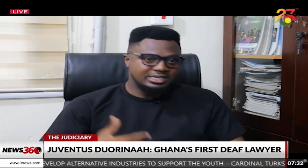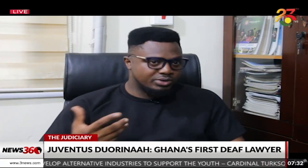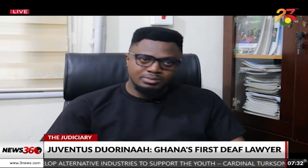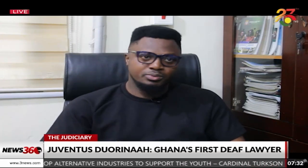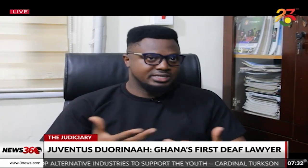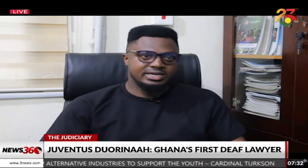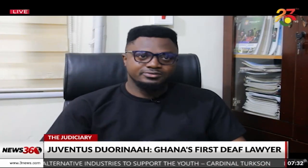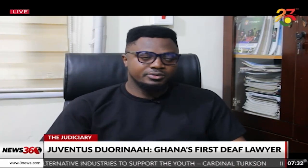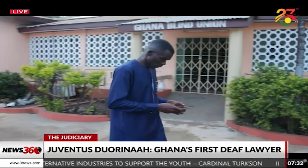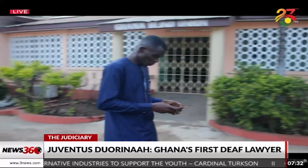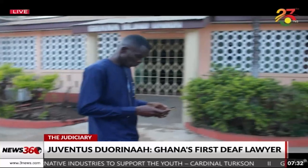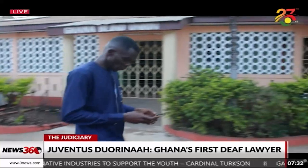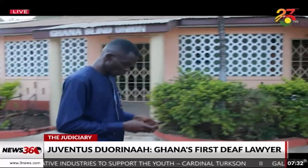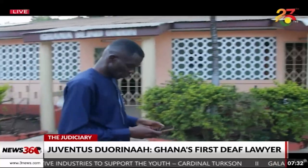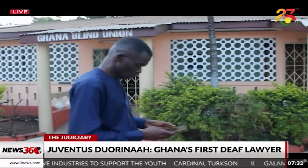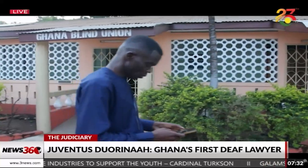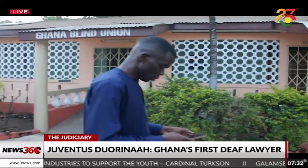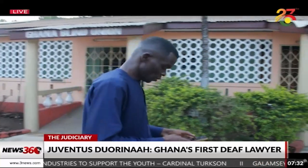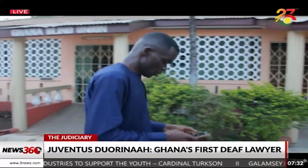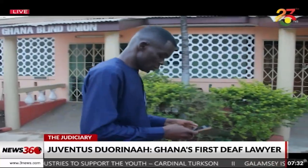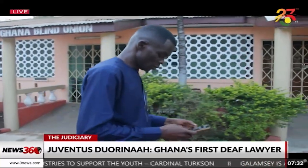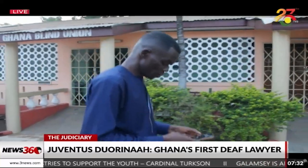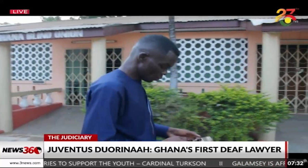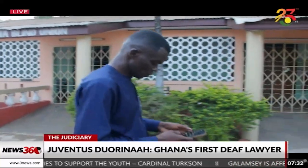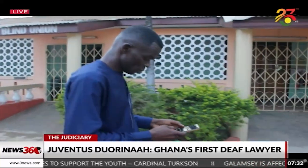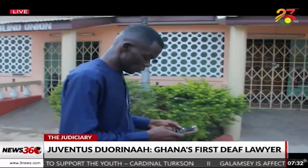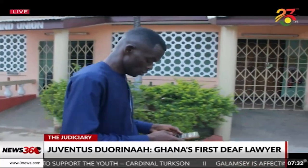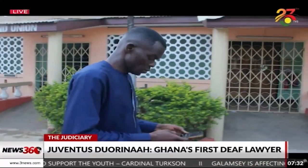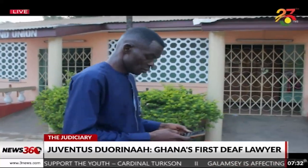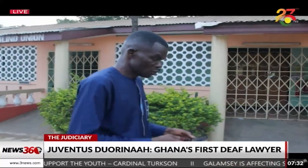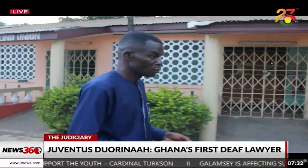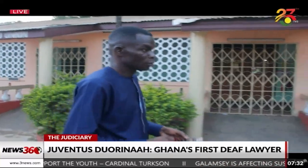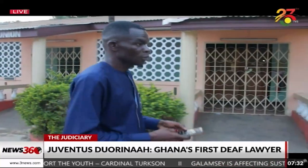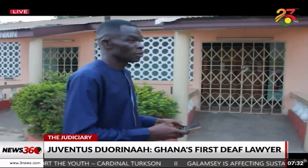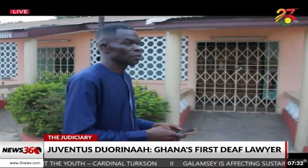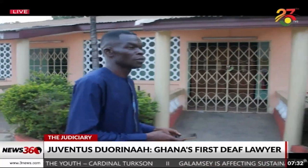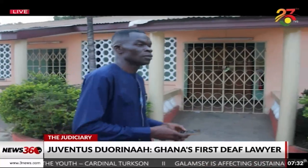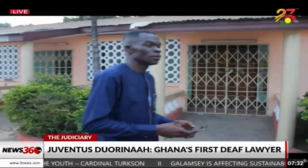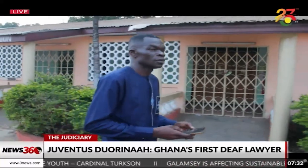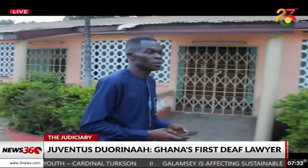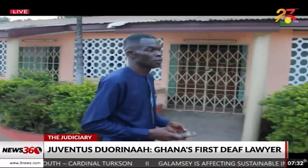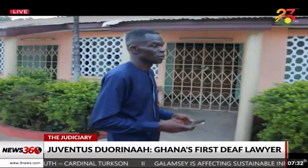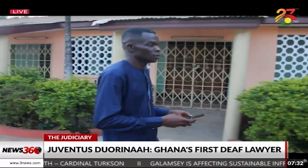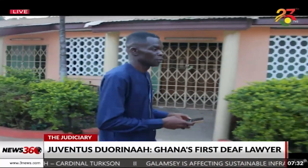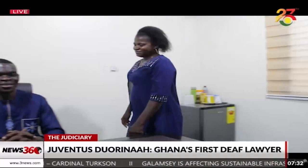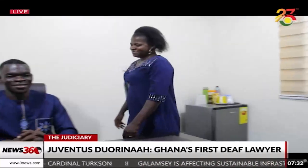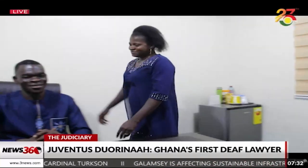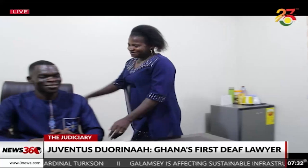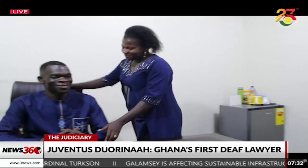Then we come up with a sign for it. He wants to use his story to inspire others and advocate for persons with disability. His wife and